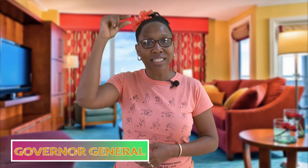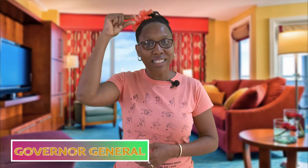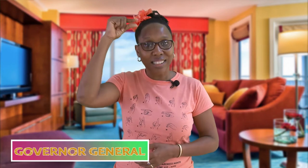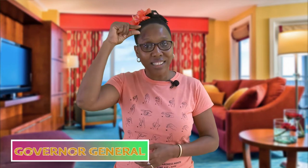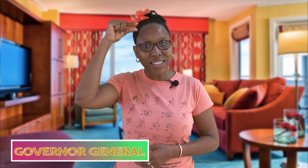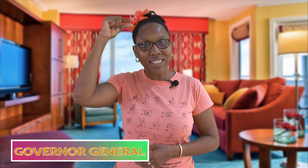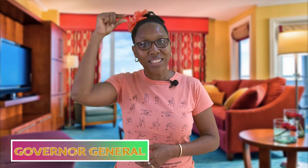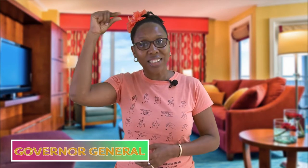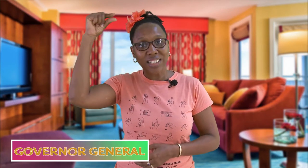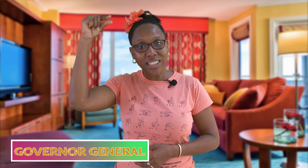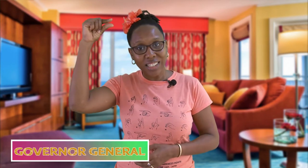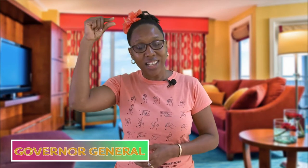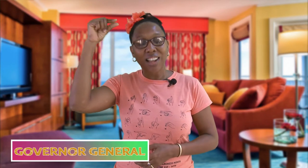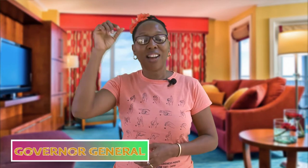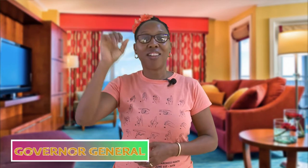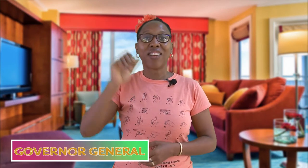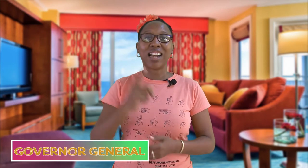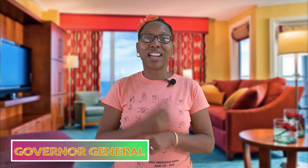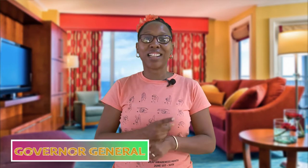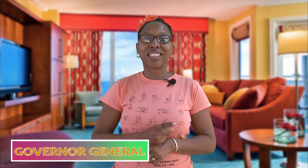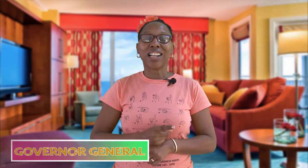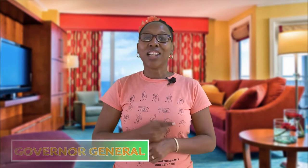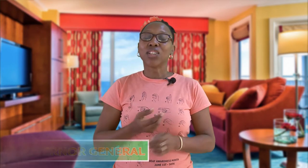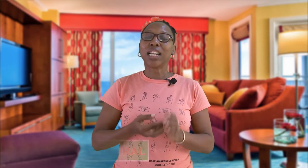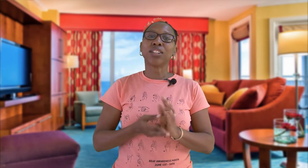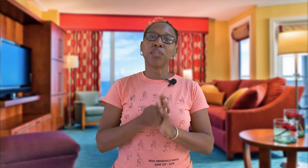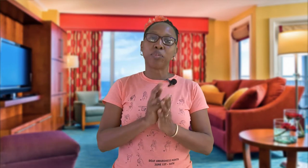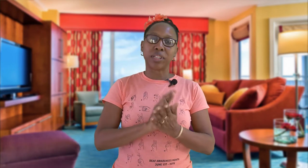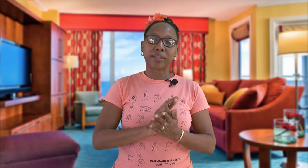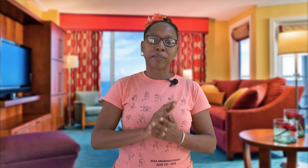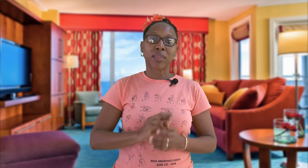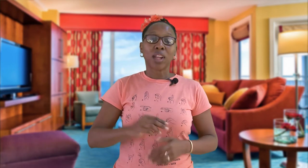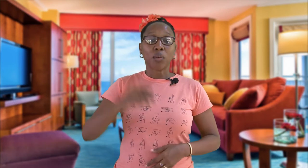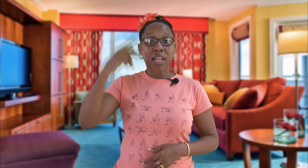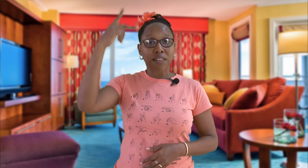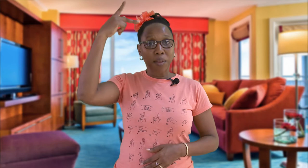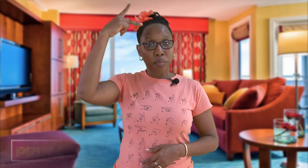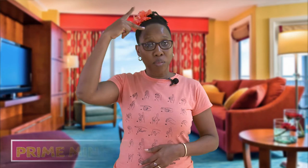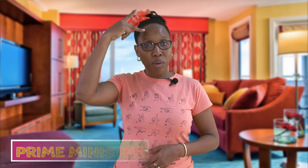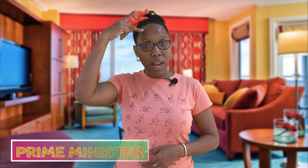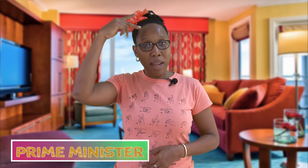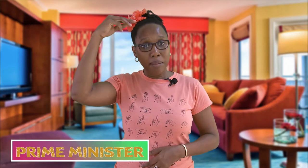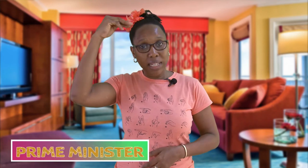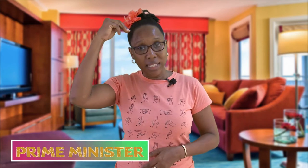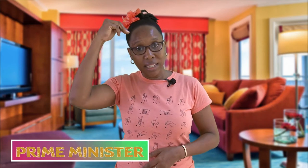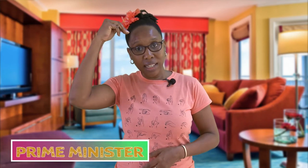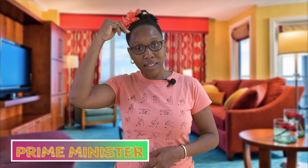all right so let's repeat we have the prime minister